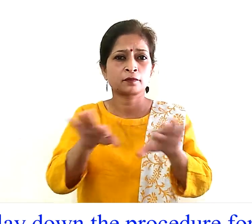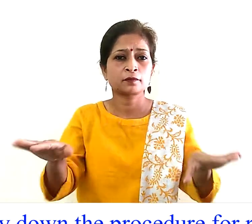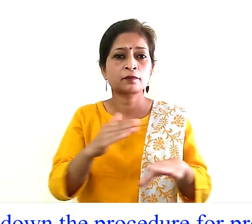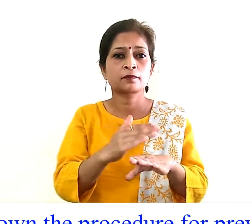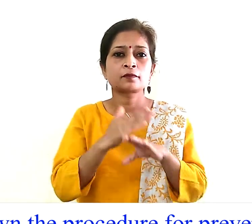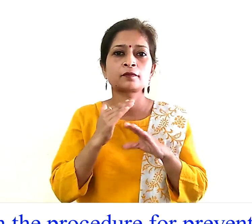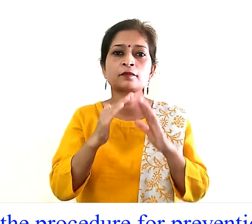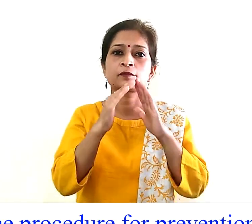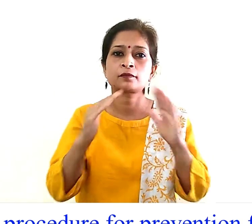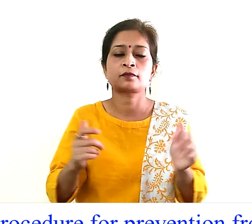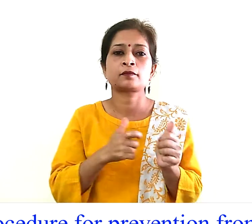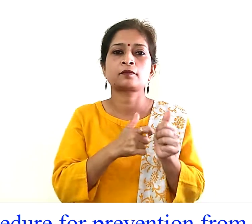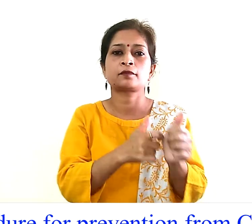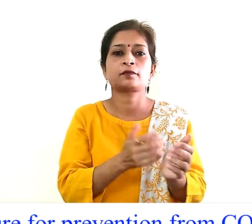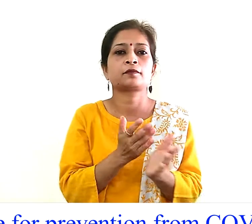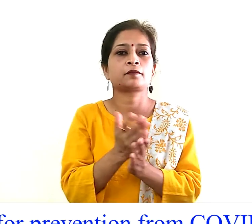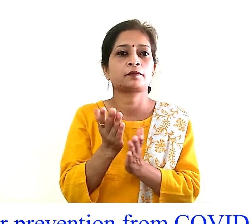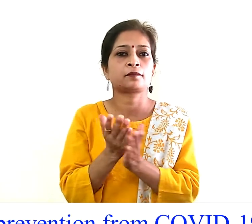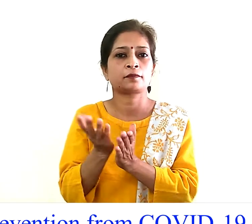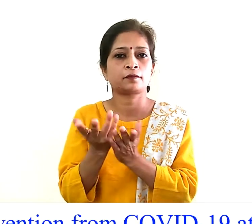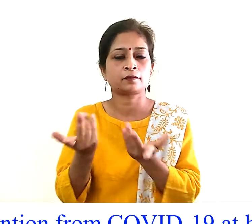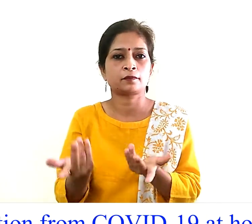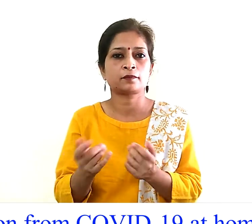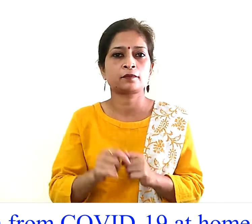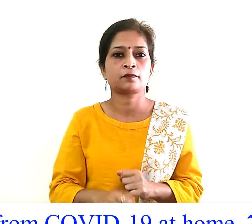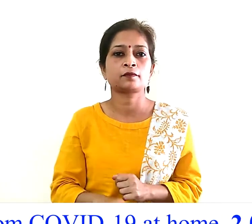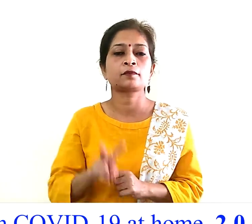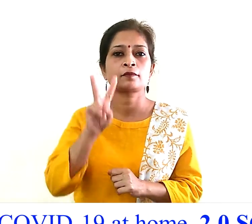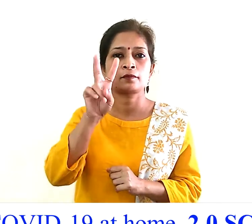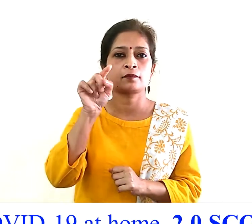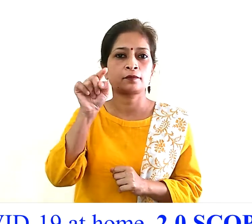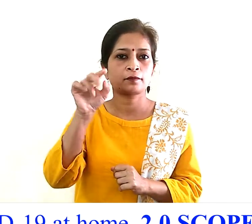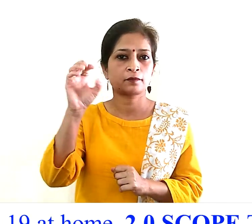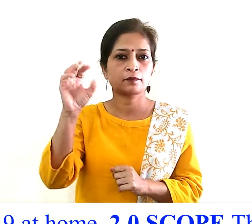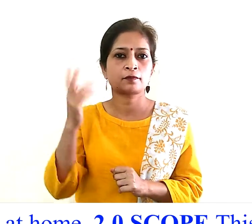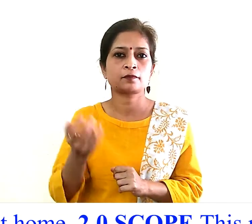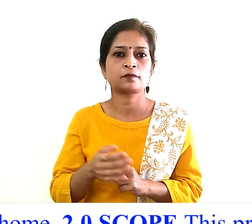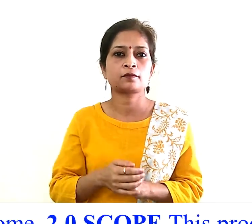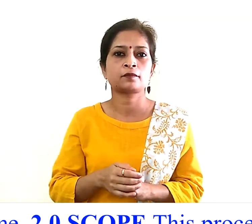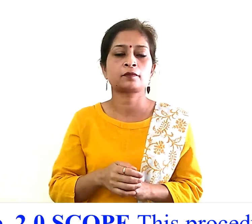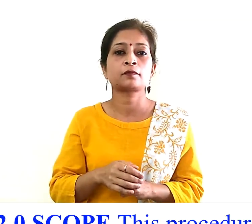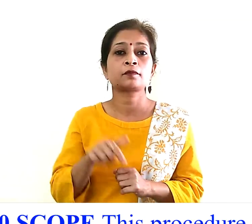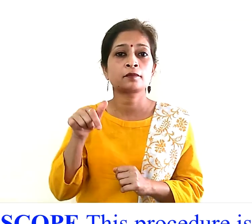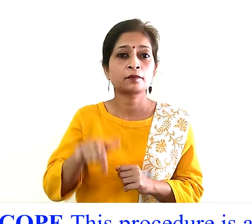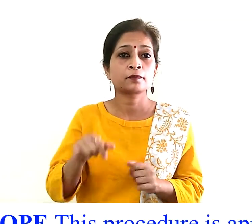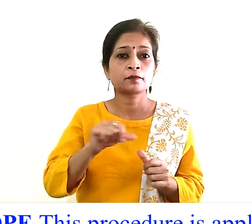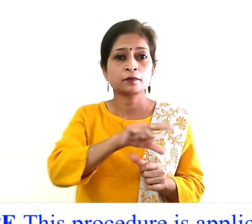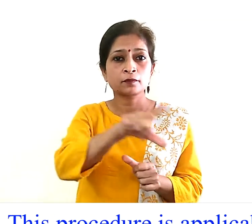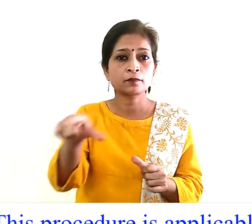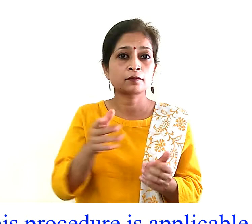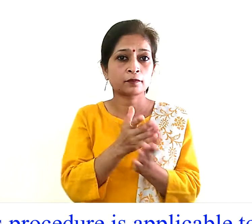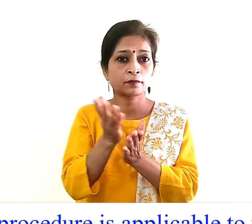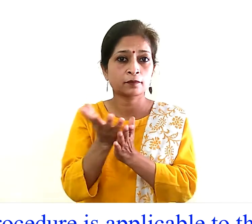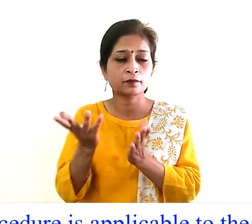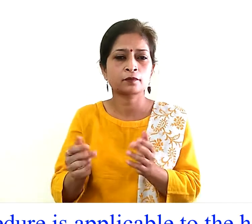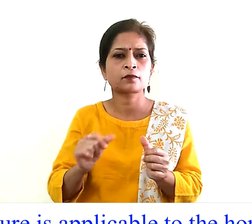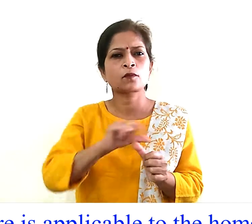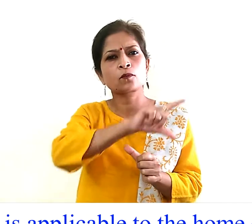prevention from COVID-19 at home two point zero scope this procedure is applicable to the